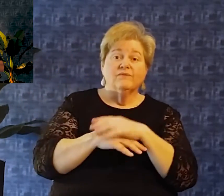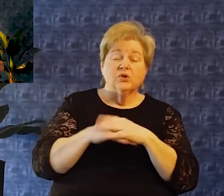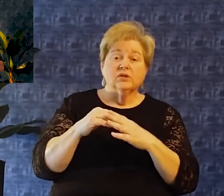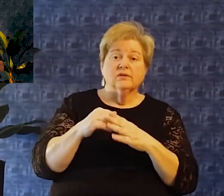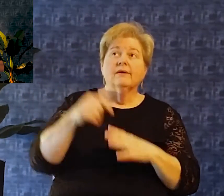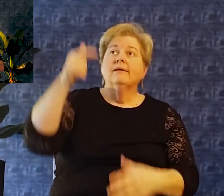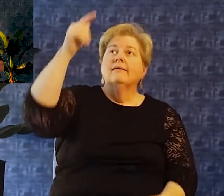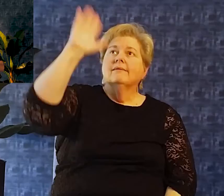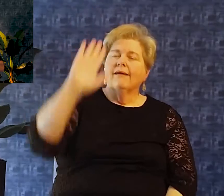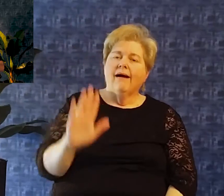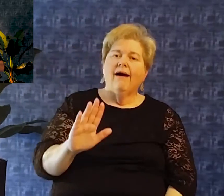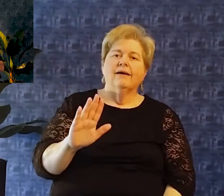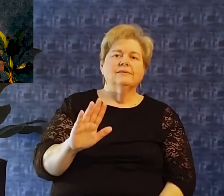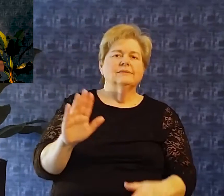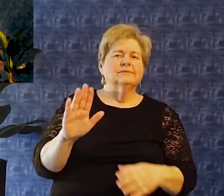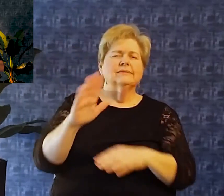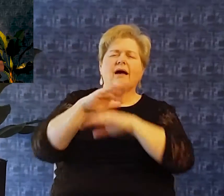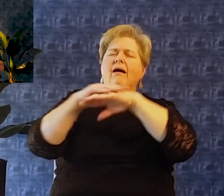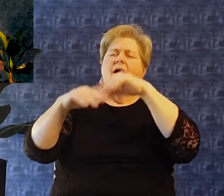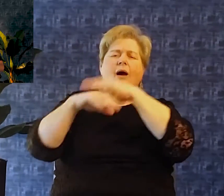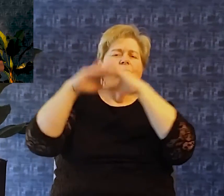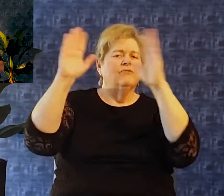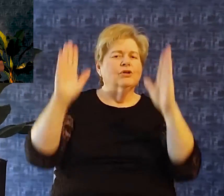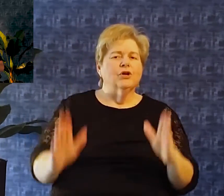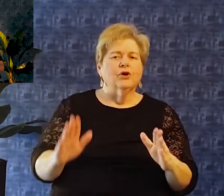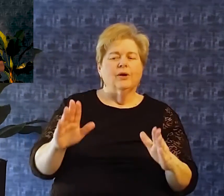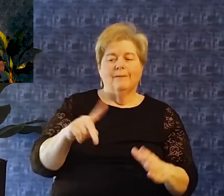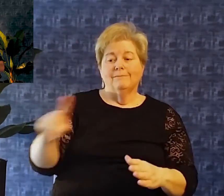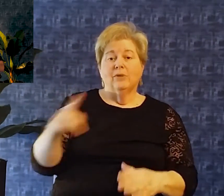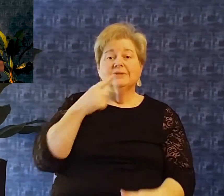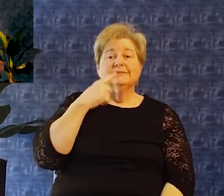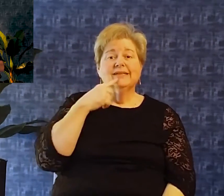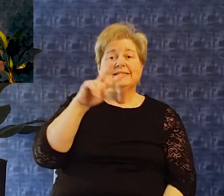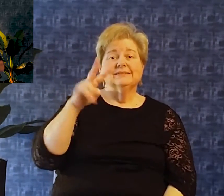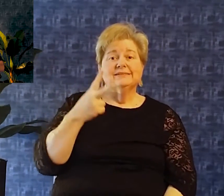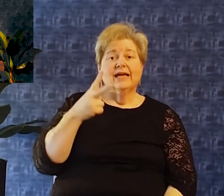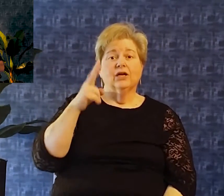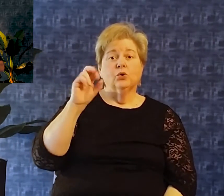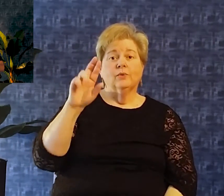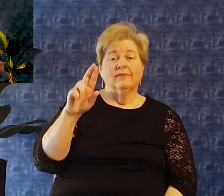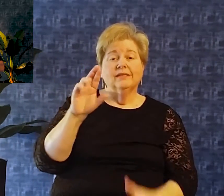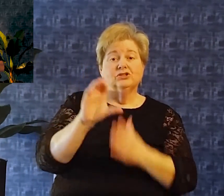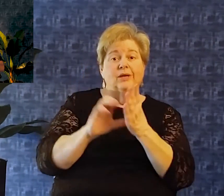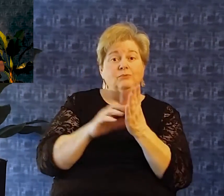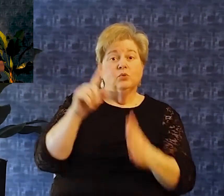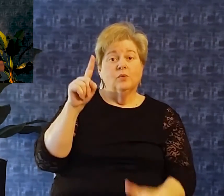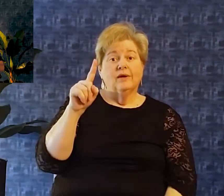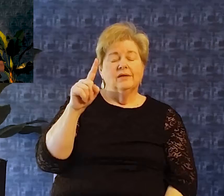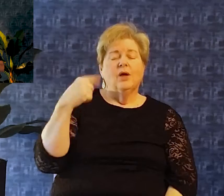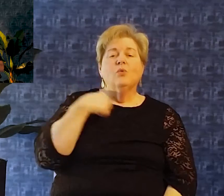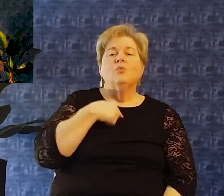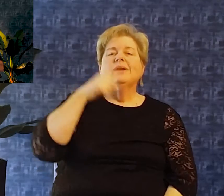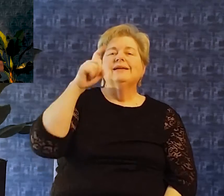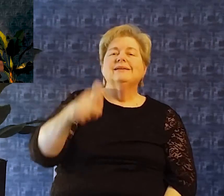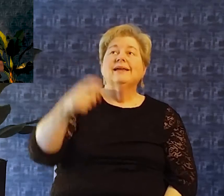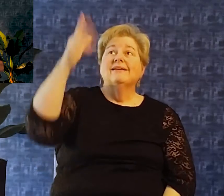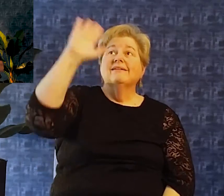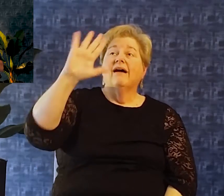comfort that god is a god of all comfort as paul says in second corinthians 1 We need god's grace for